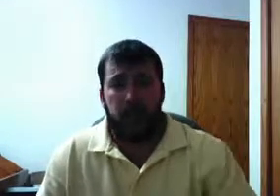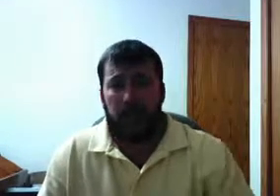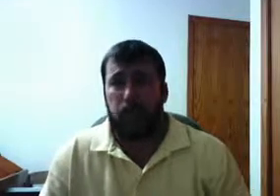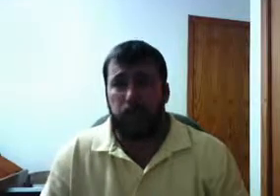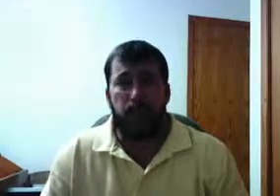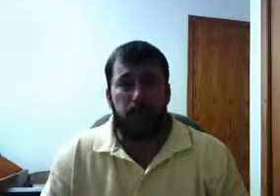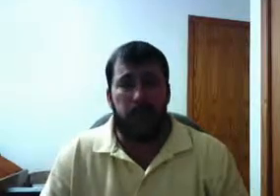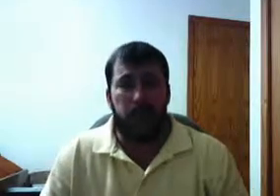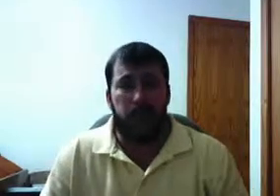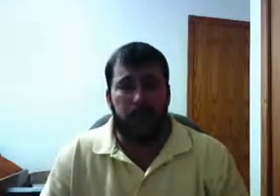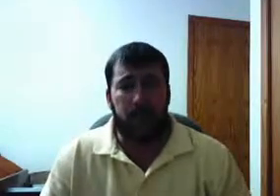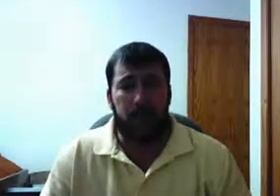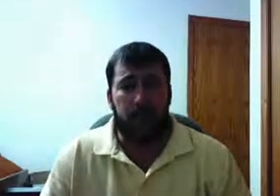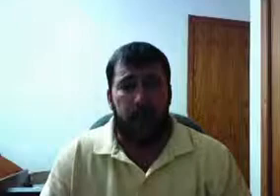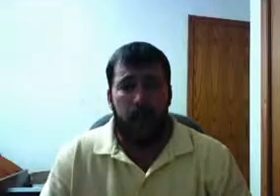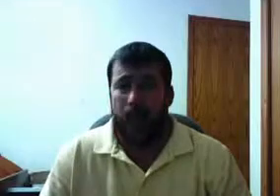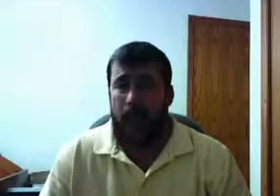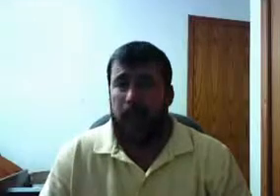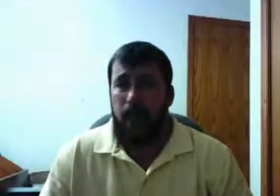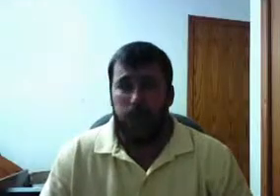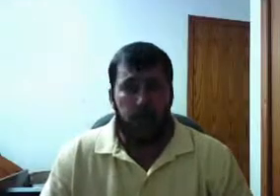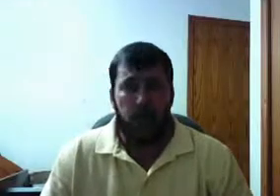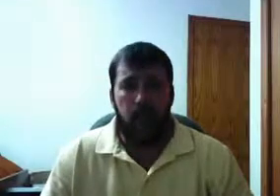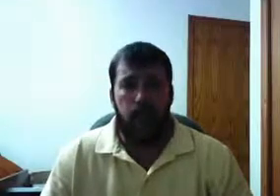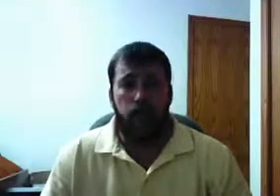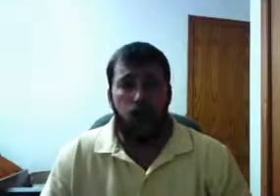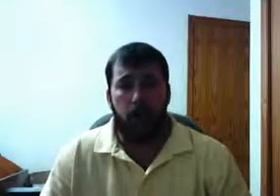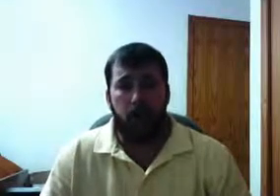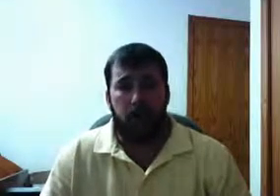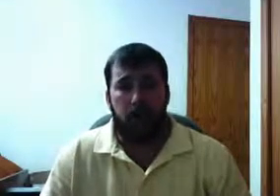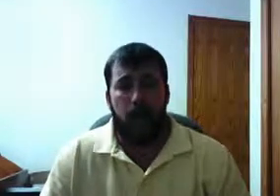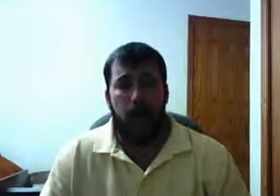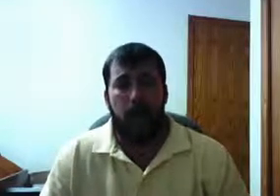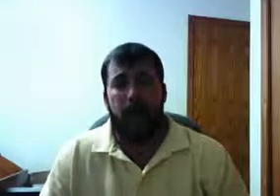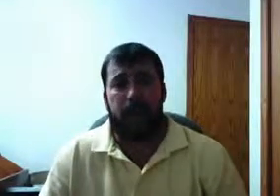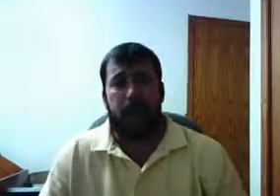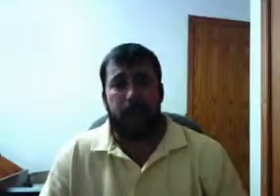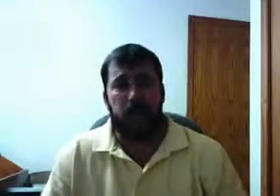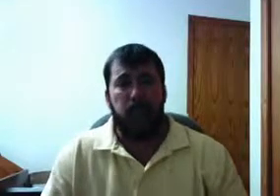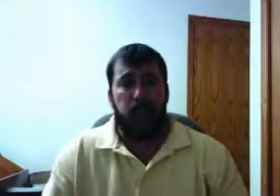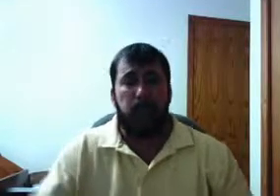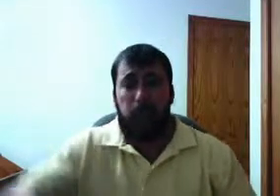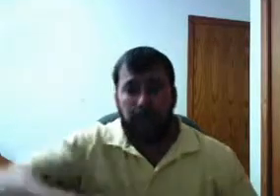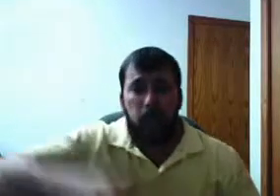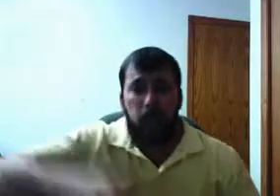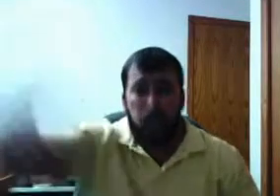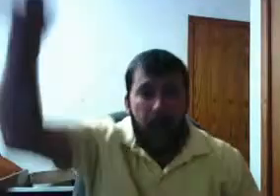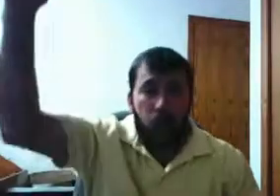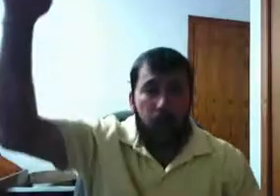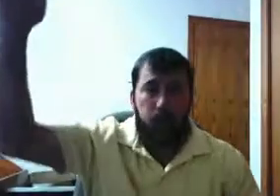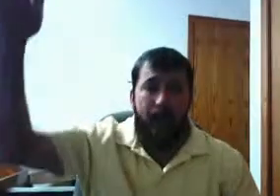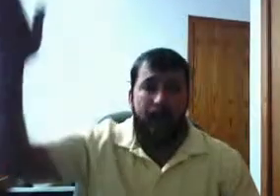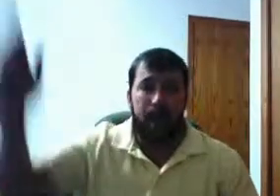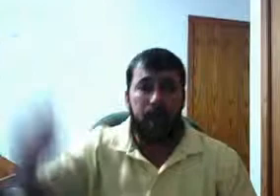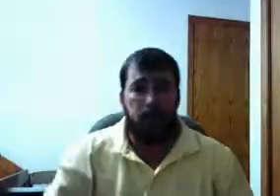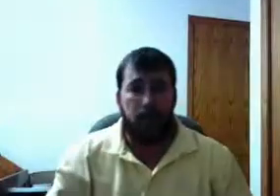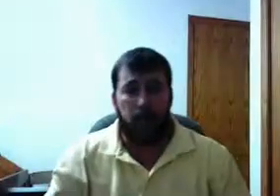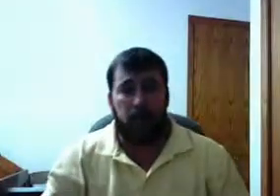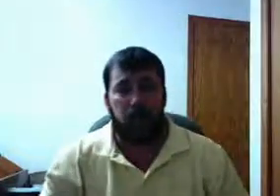something, and you ain't nothing. Hey, you have more abortion than Carter had liver pills, and you think you know what's right? You better look at yourself